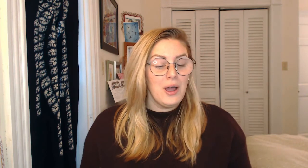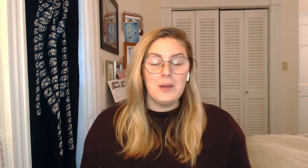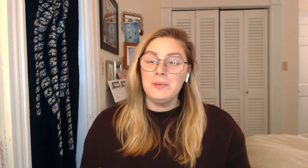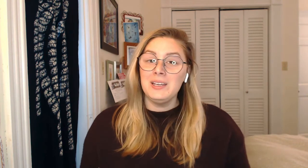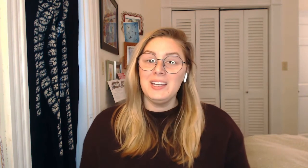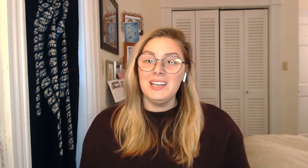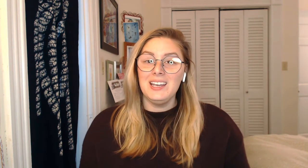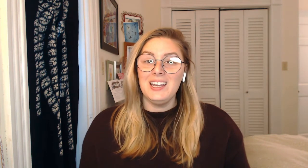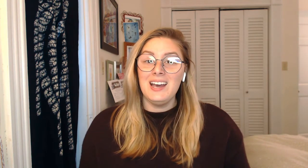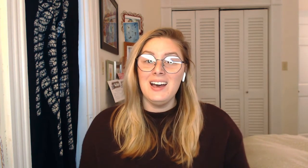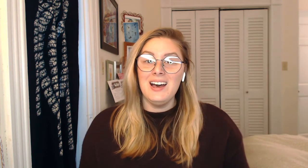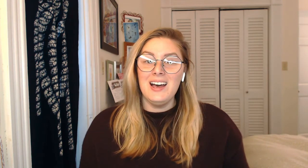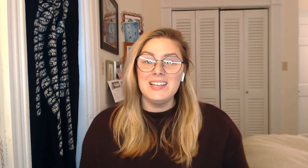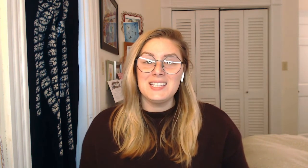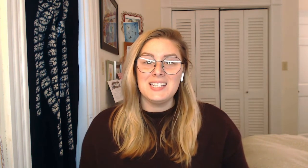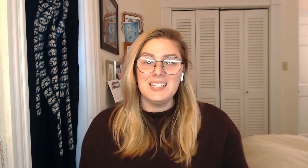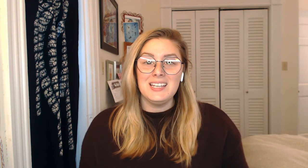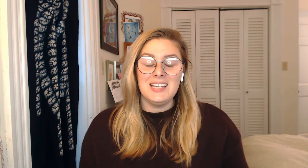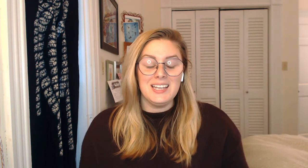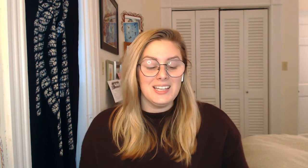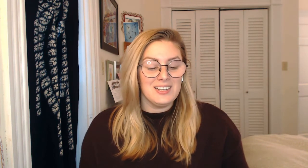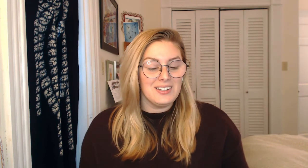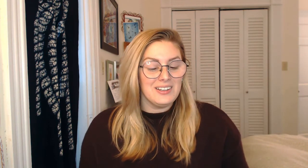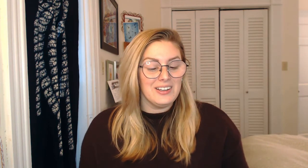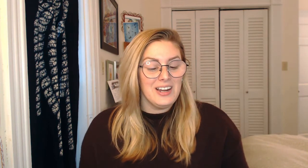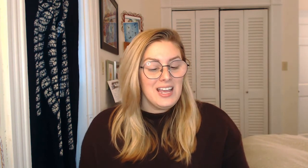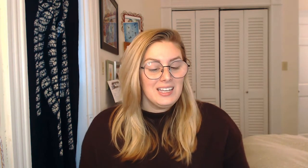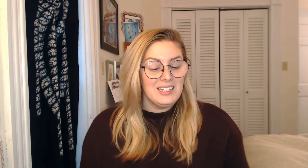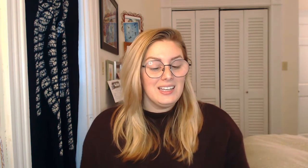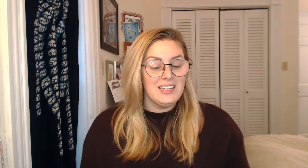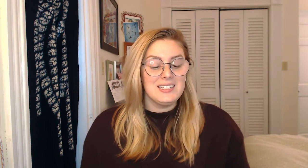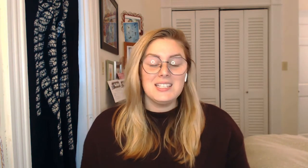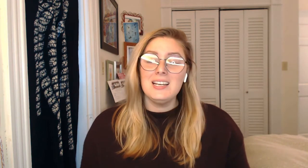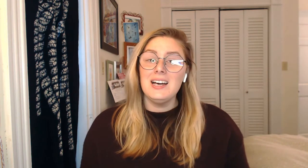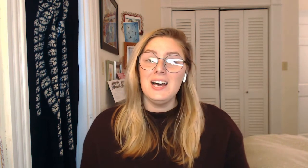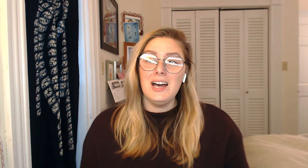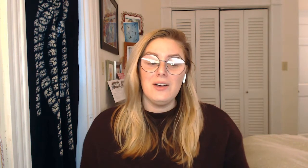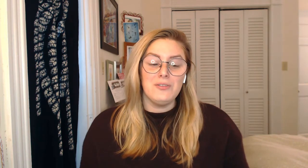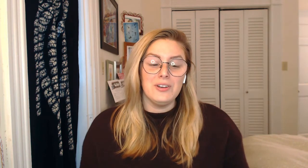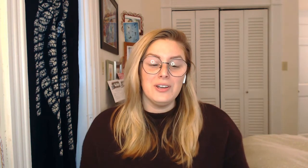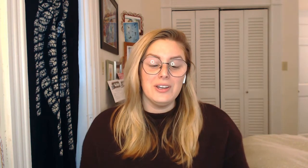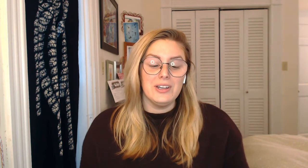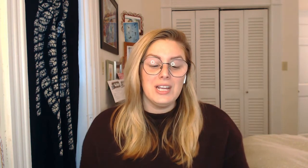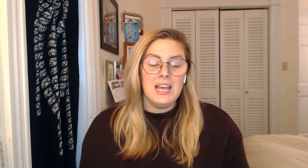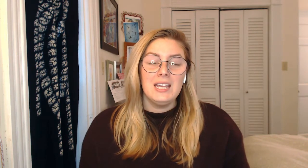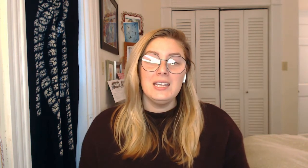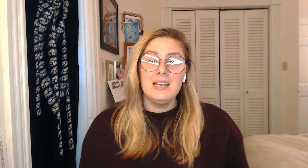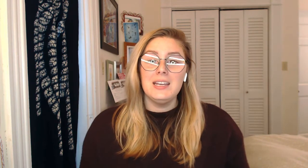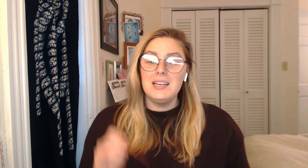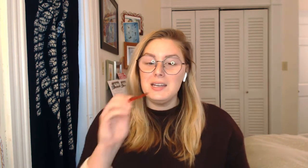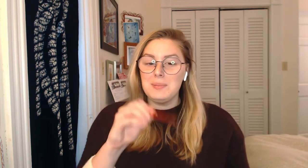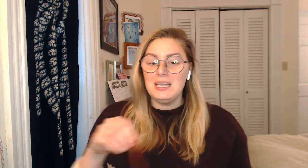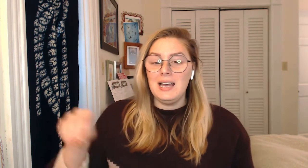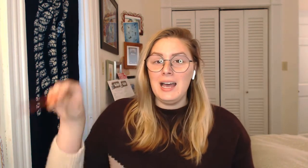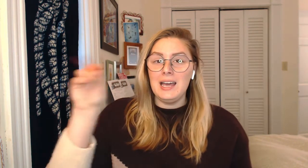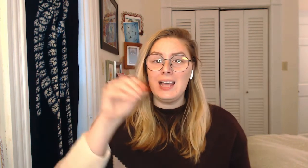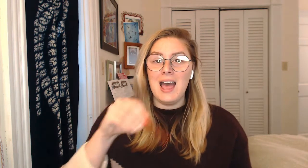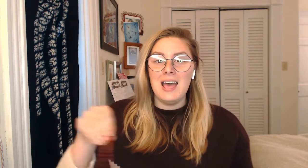me, a sinner, He suffered, He bled and